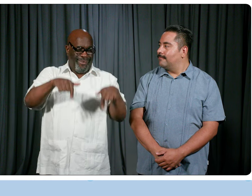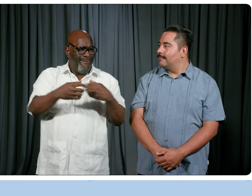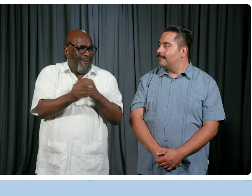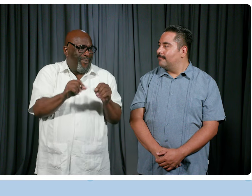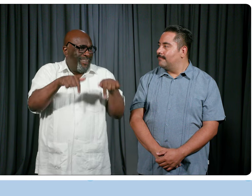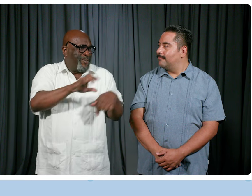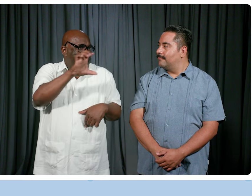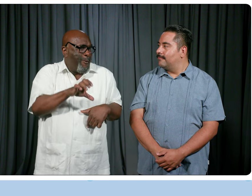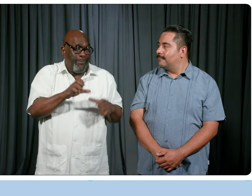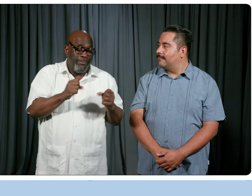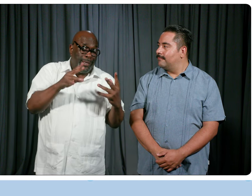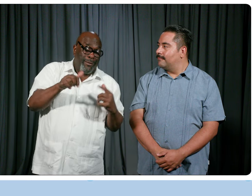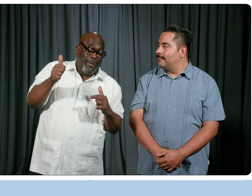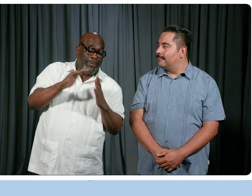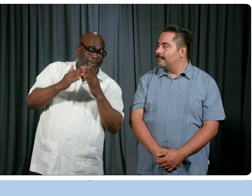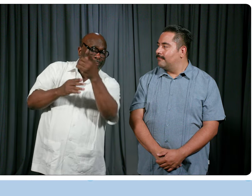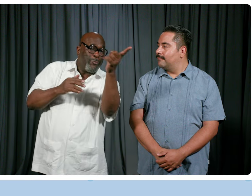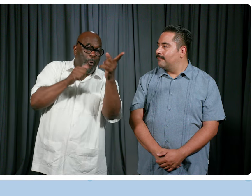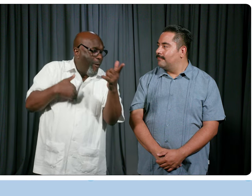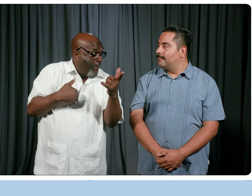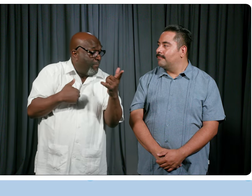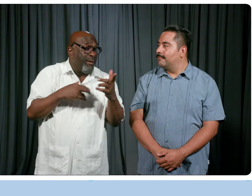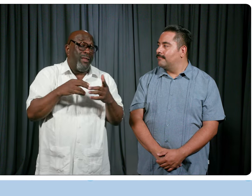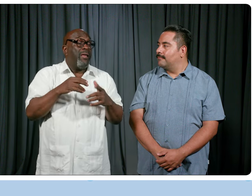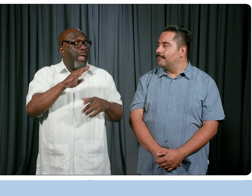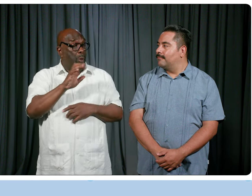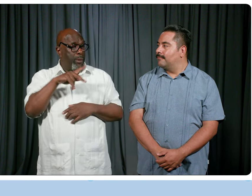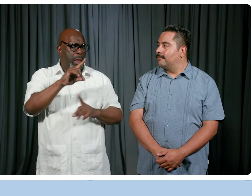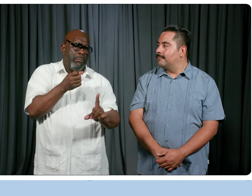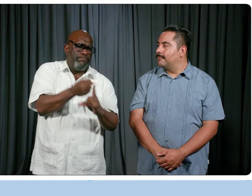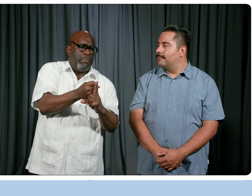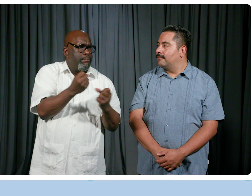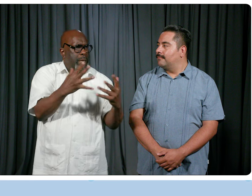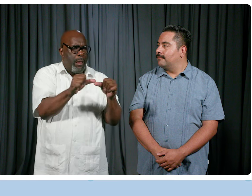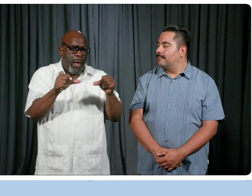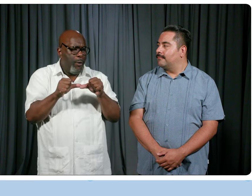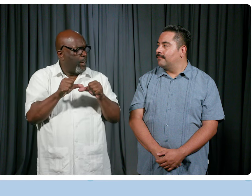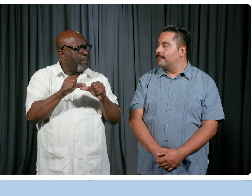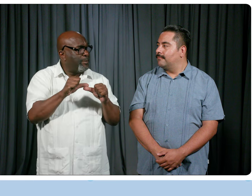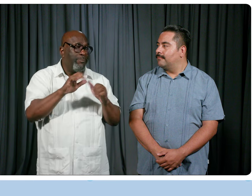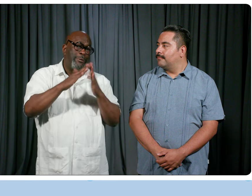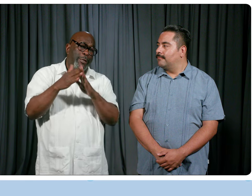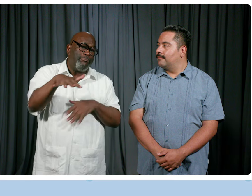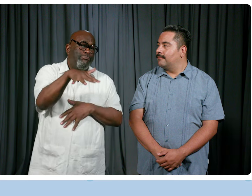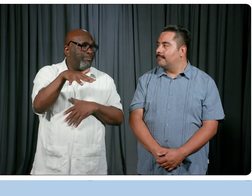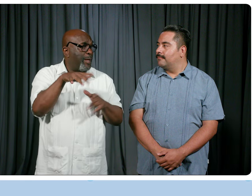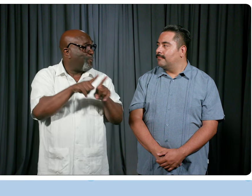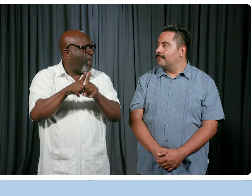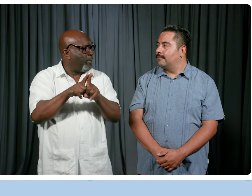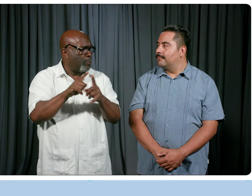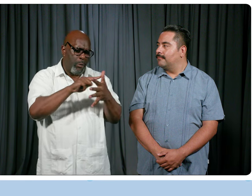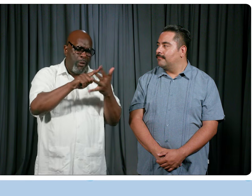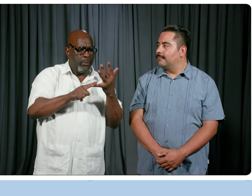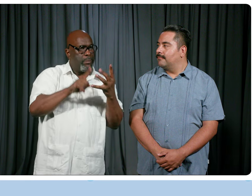not something you find in every community. And just the impact that that office has had on the various sectors of the community as well. So I think when you take